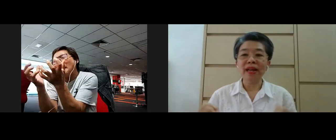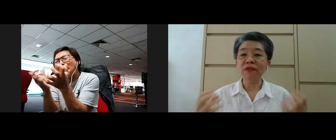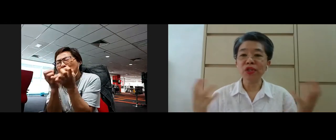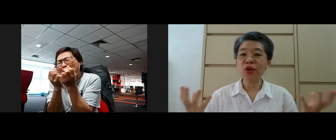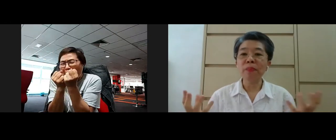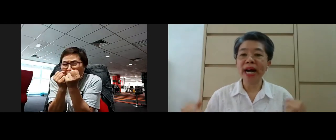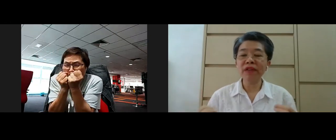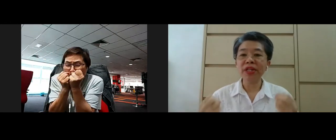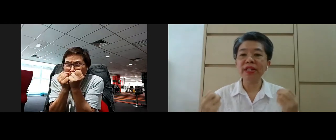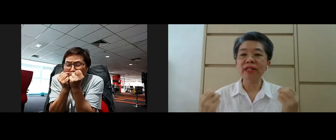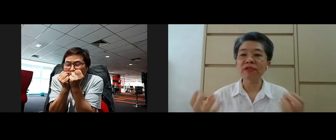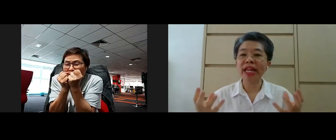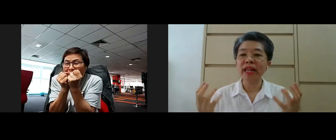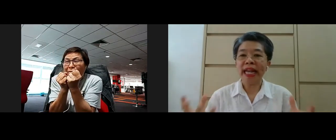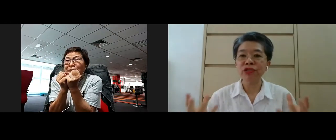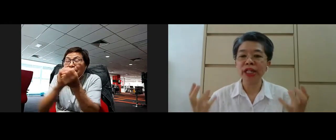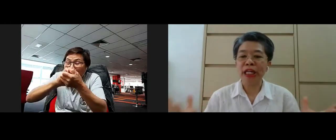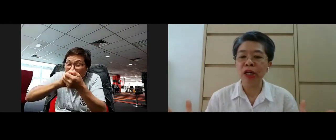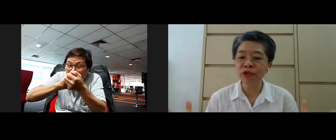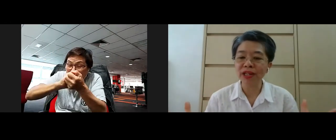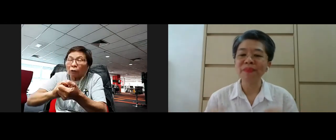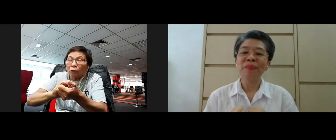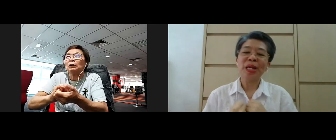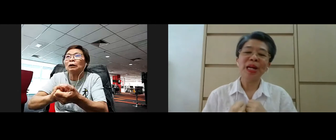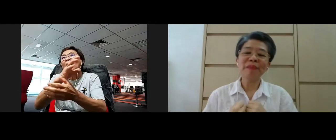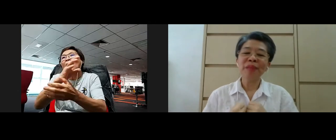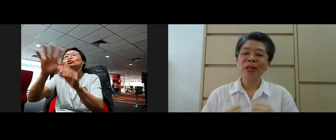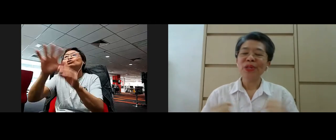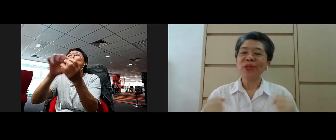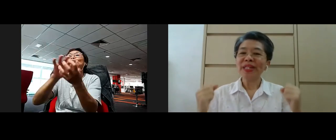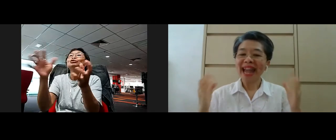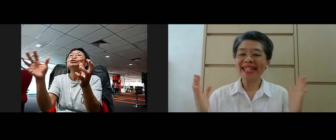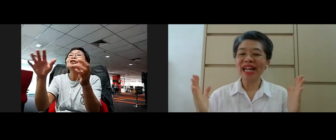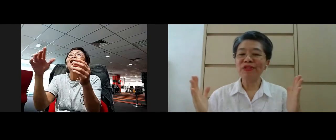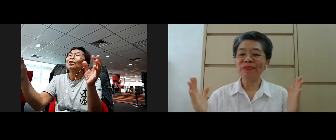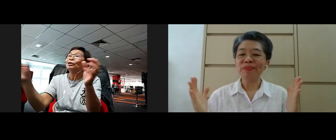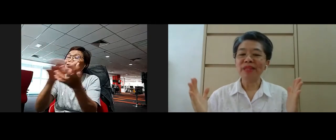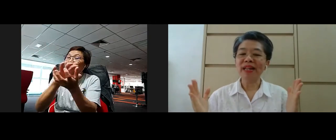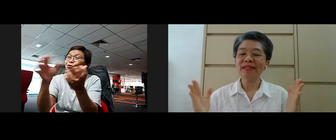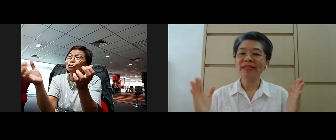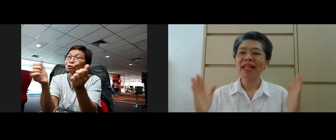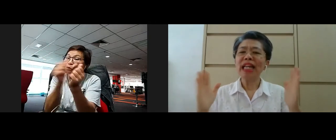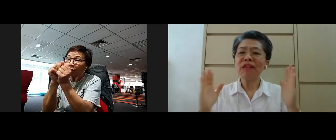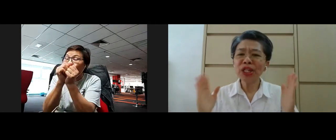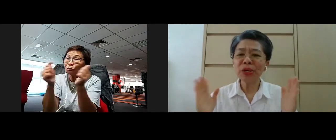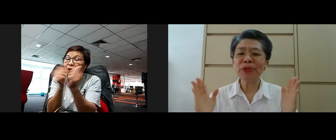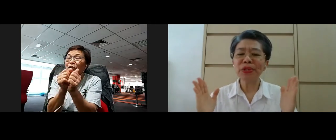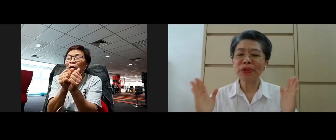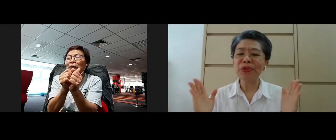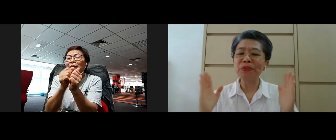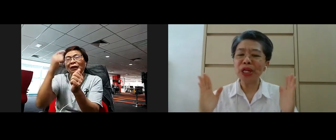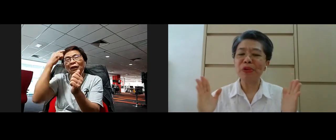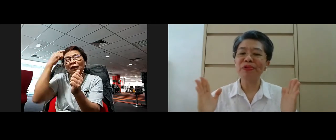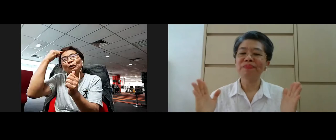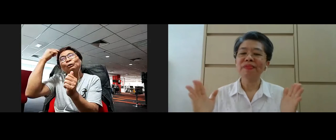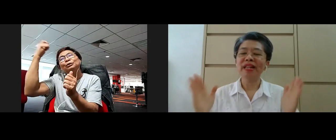of course combined with great hatred and delusion so that itself even though